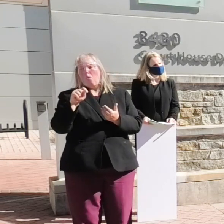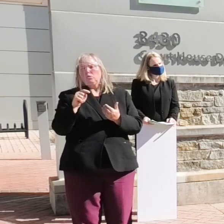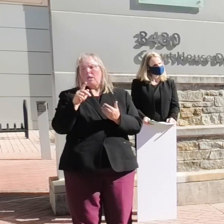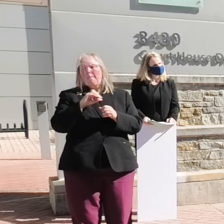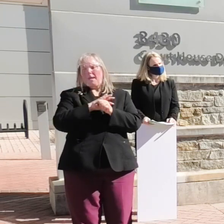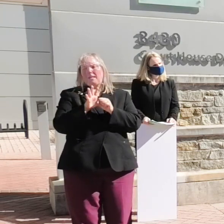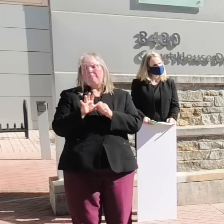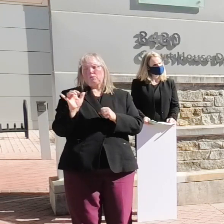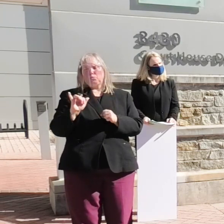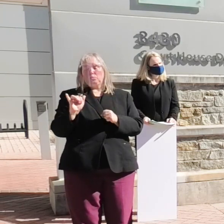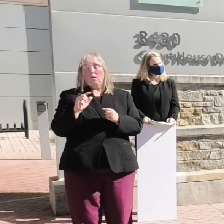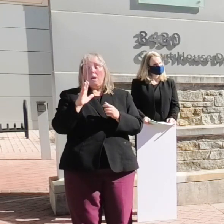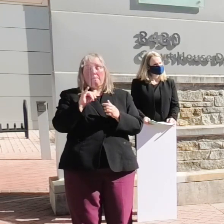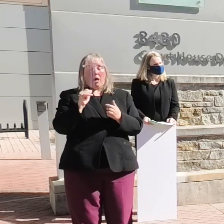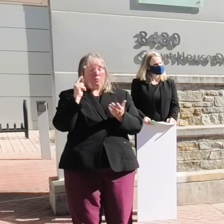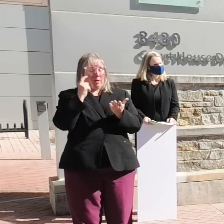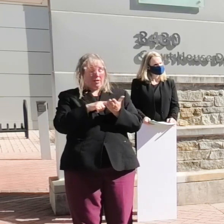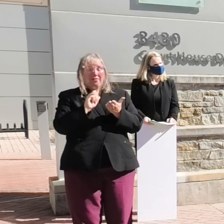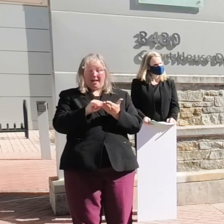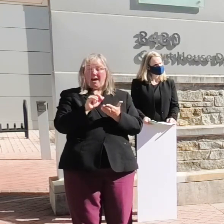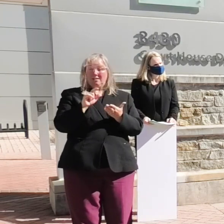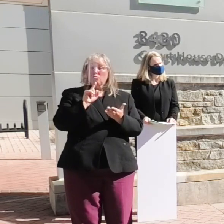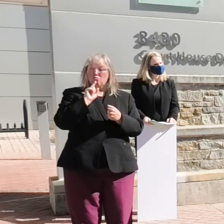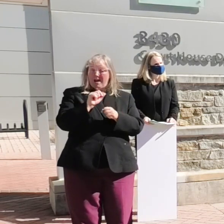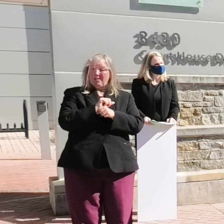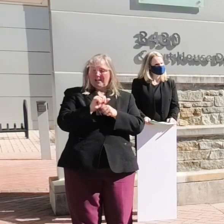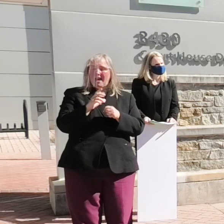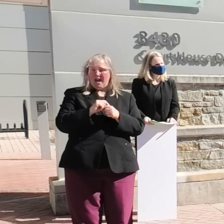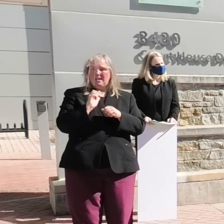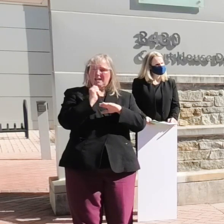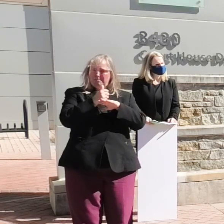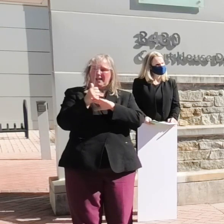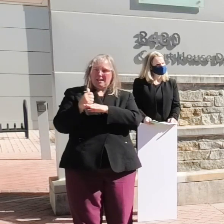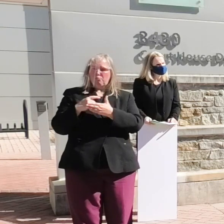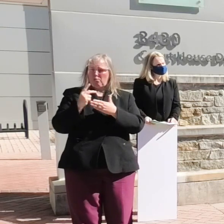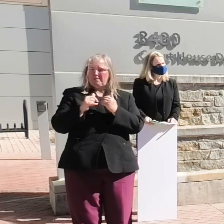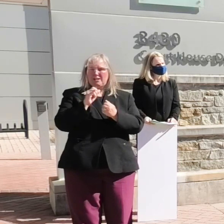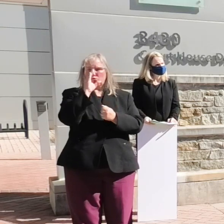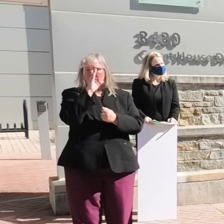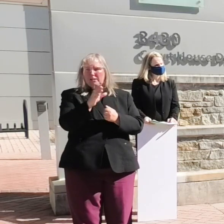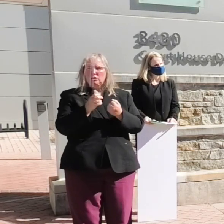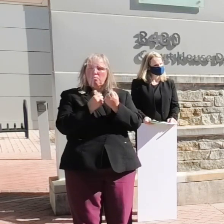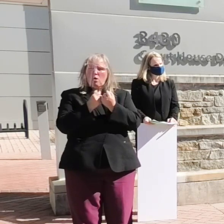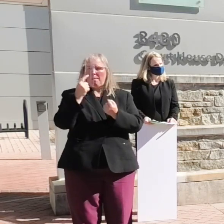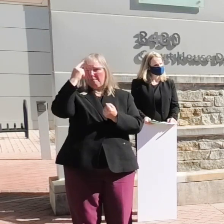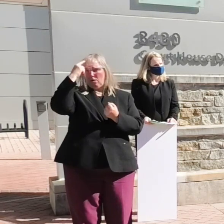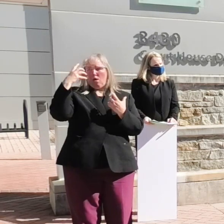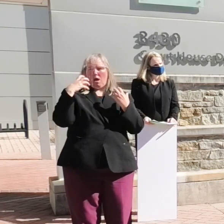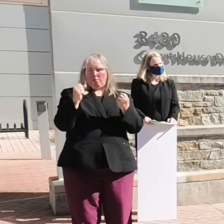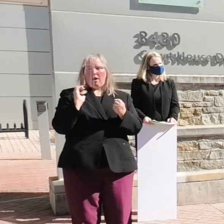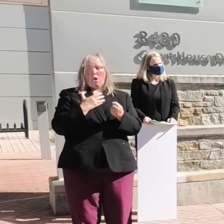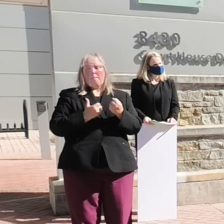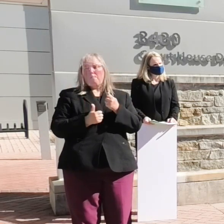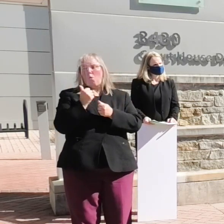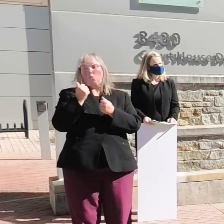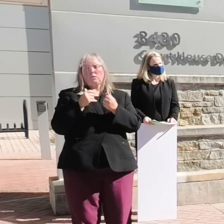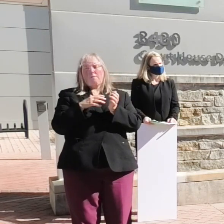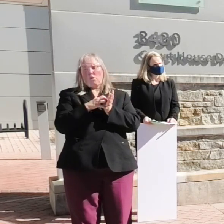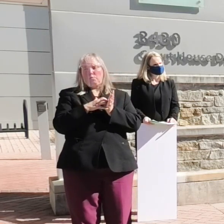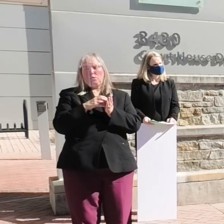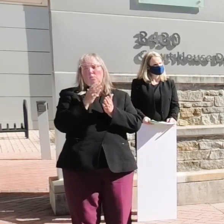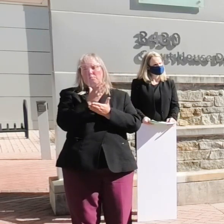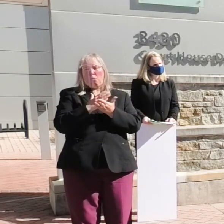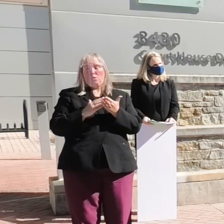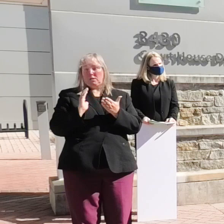recognizing this reality and implementing programs that directly support the mental health of our most vulnerable segments of Howard